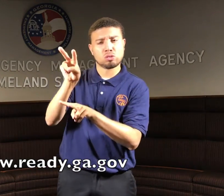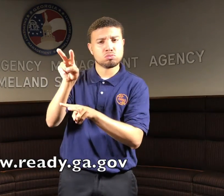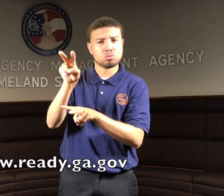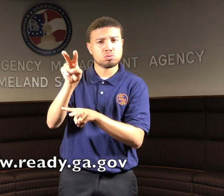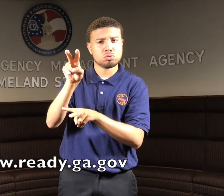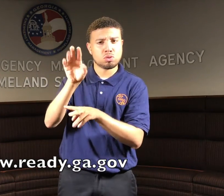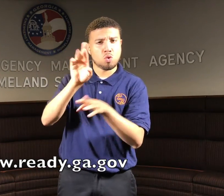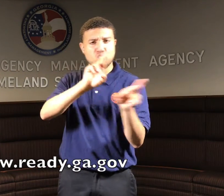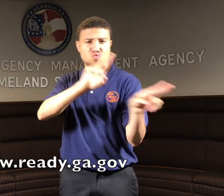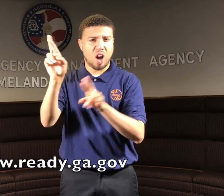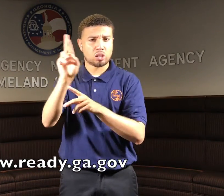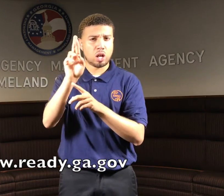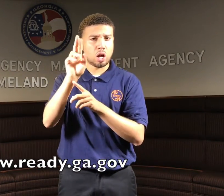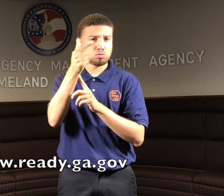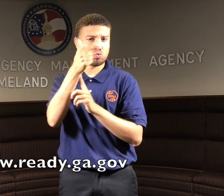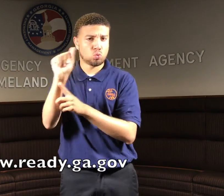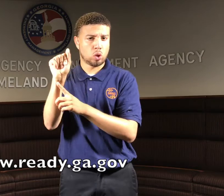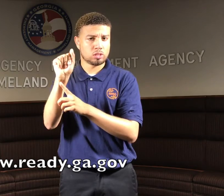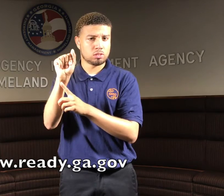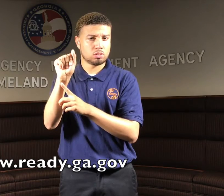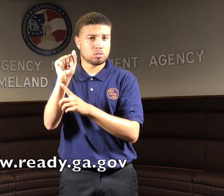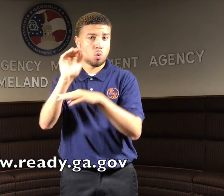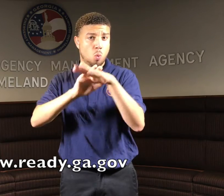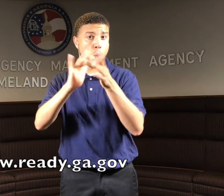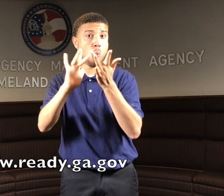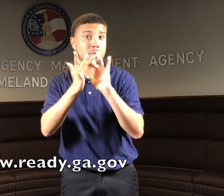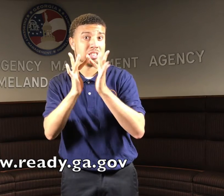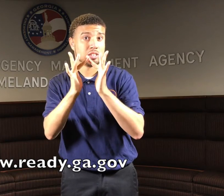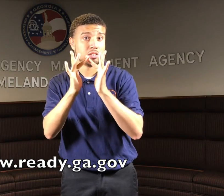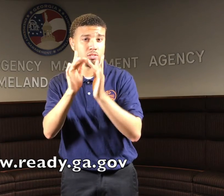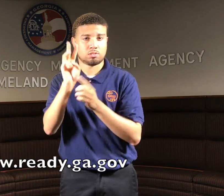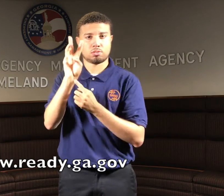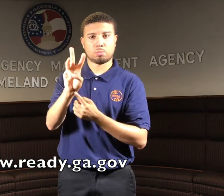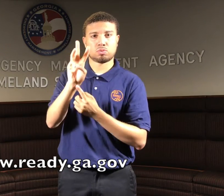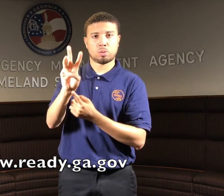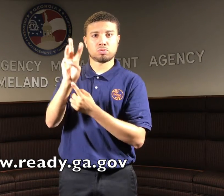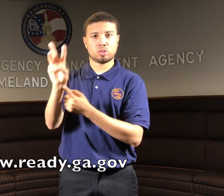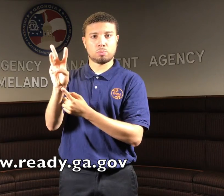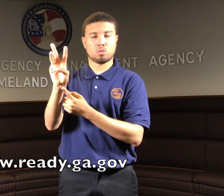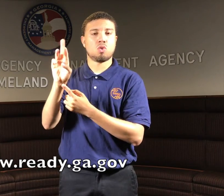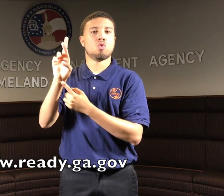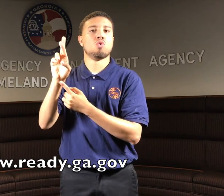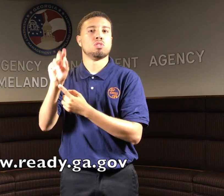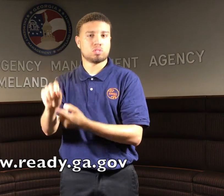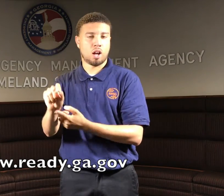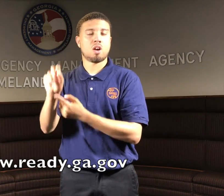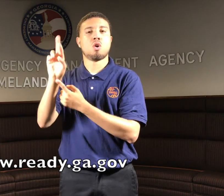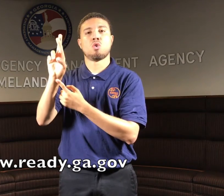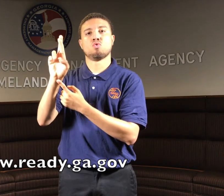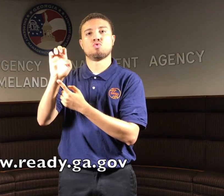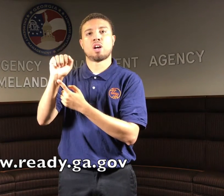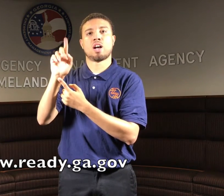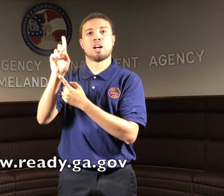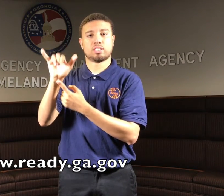www.ready